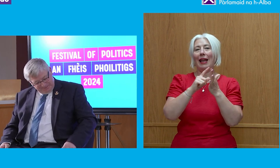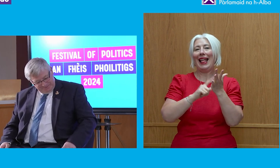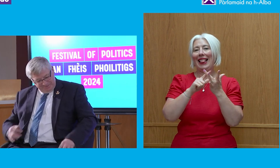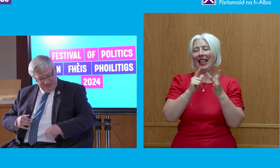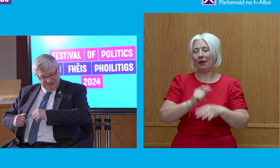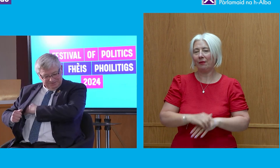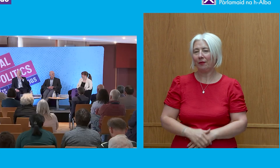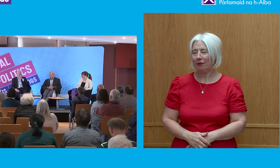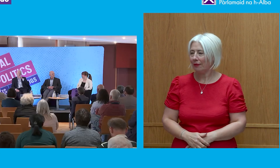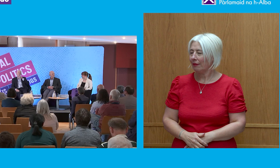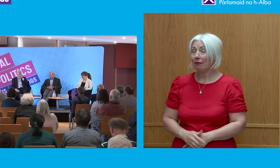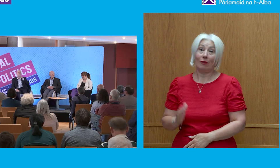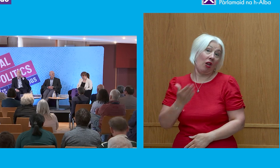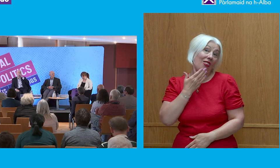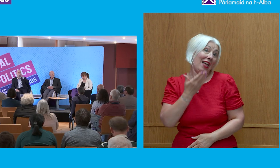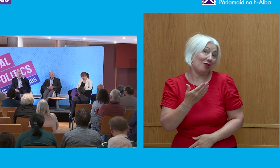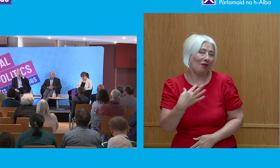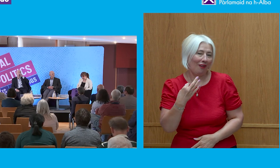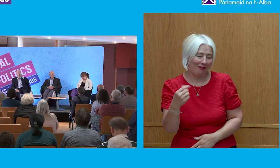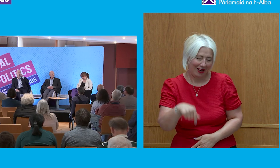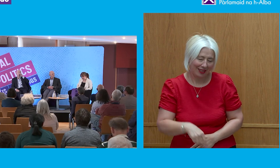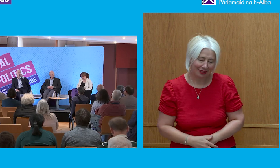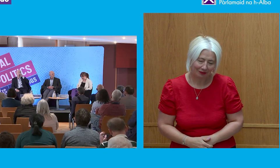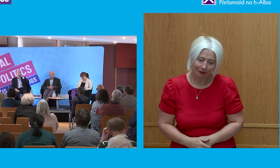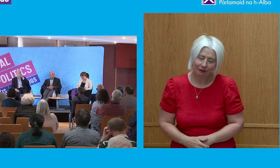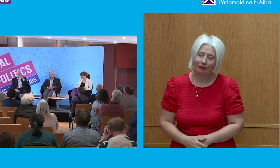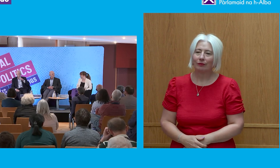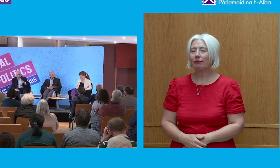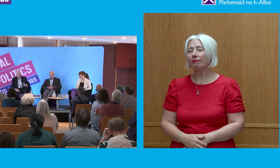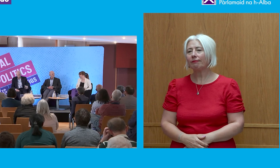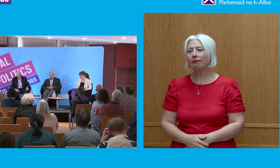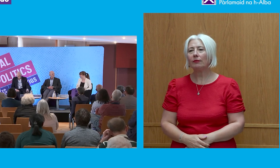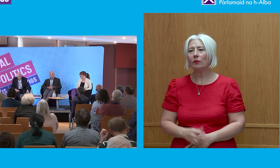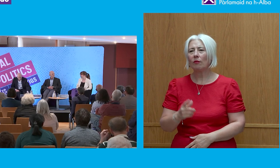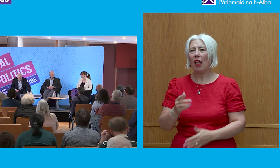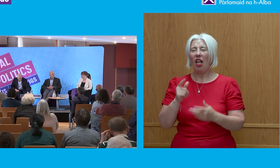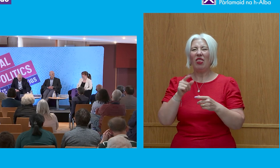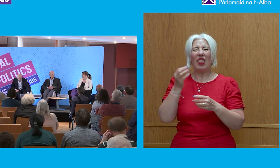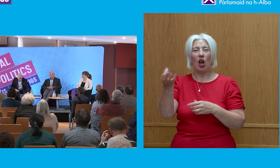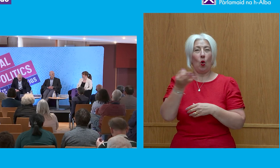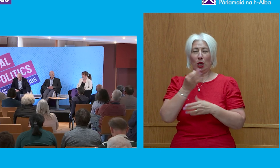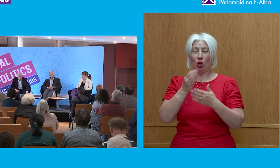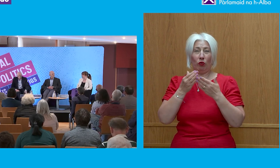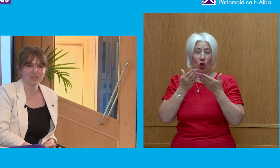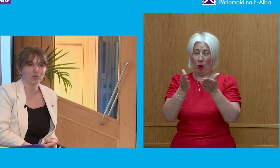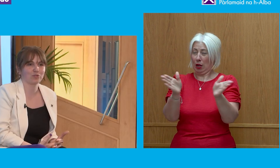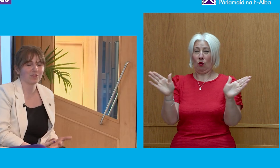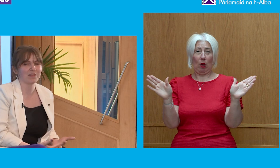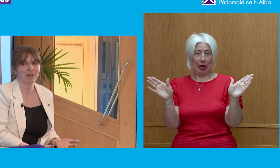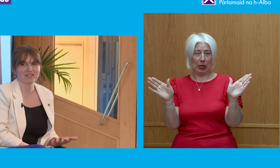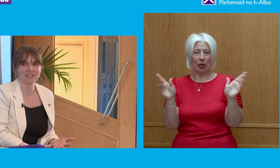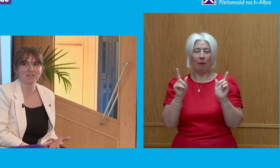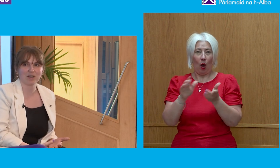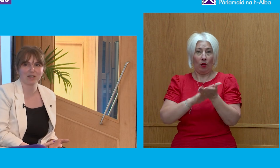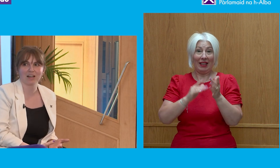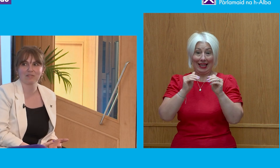So thank you for having us, Martin. I think that it's obviously a very broad question. the very first thing we need to ask ourselves is what do we